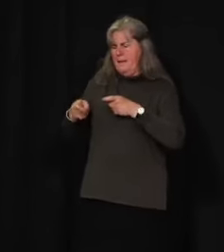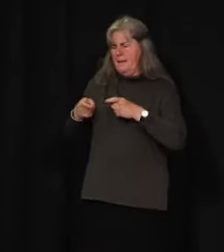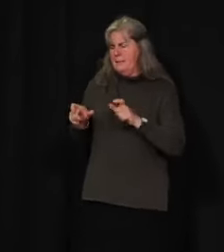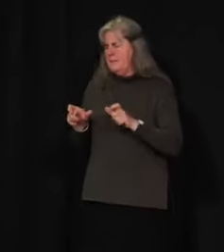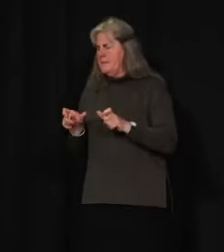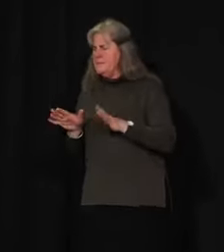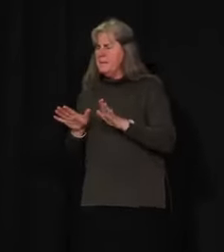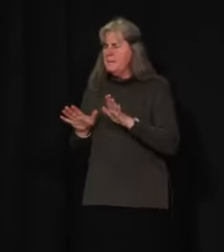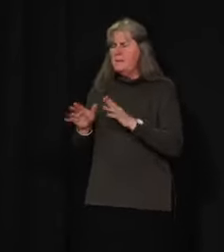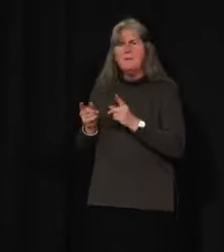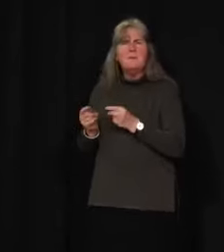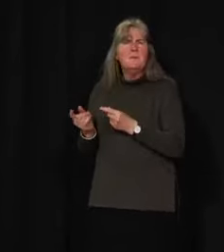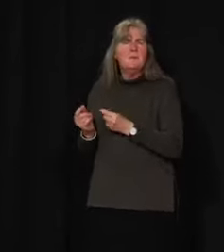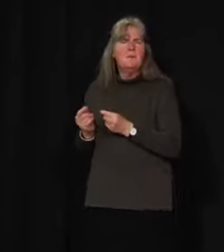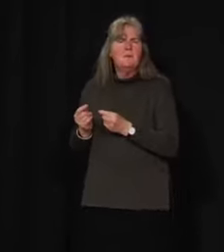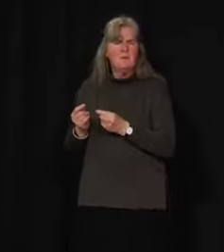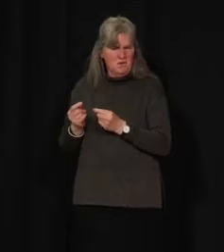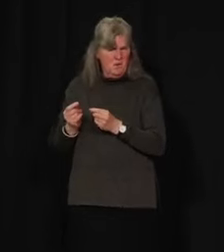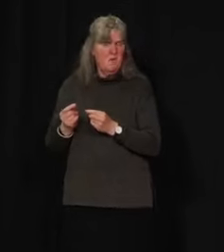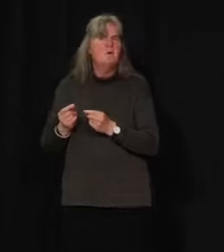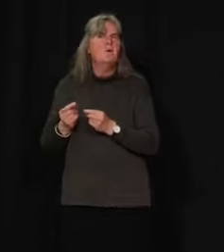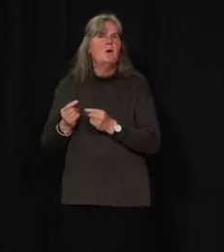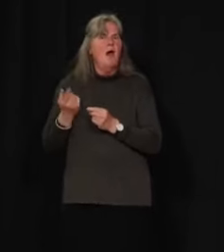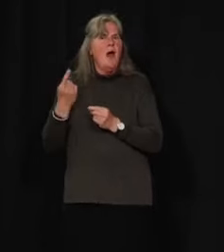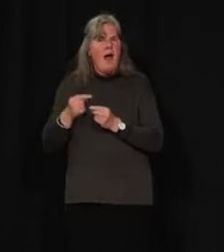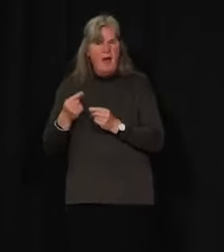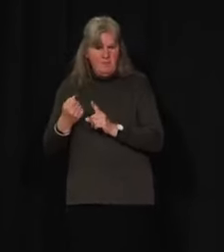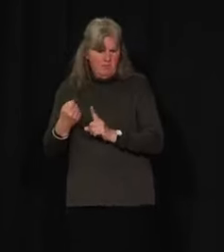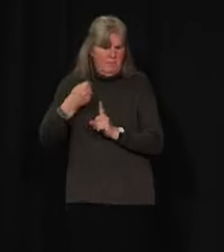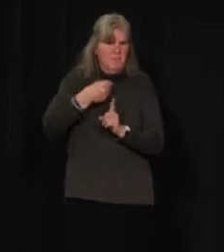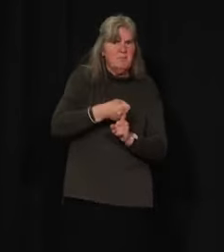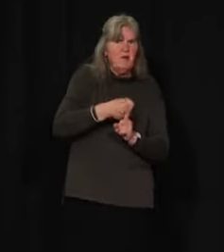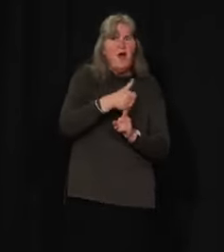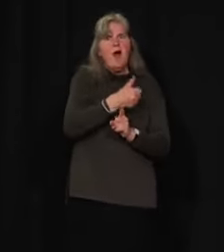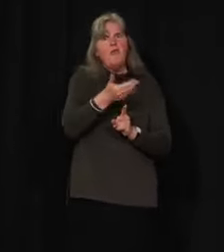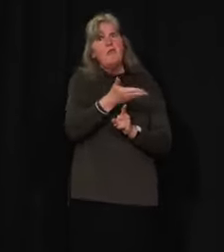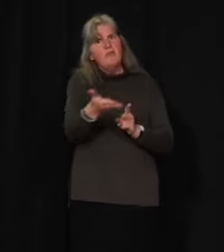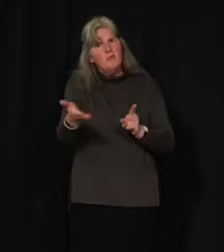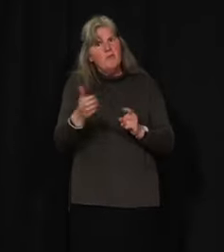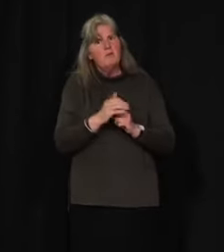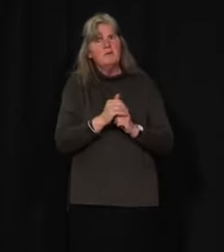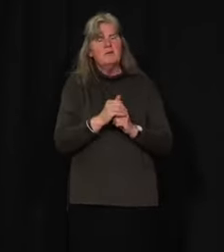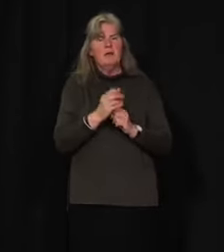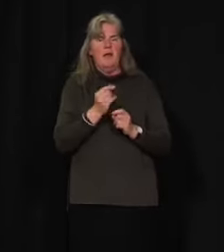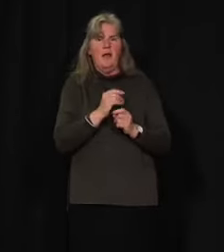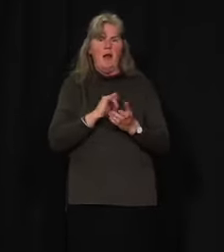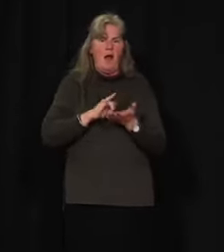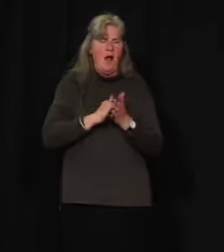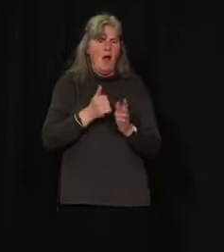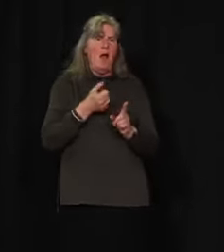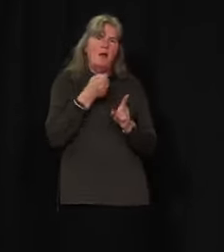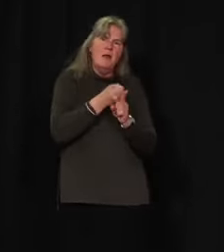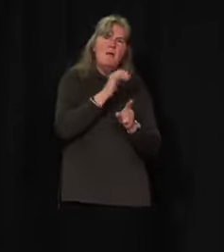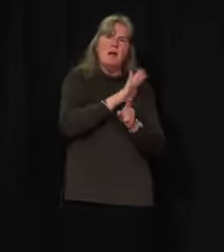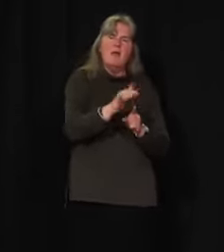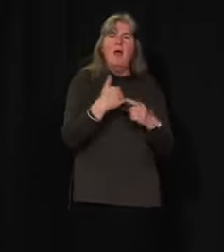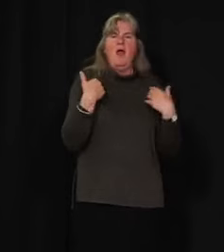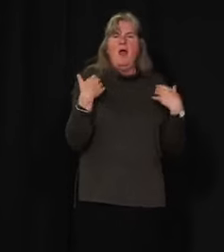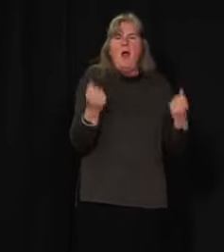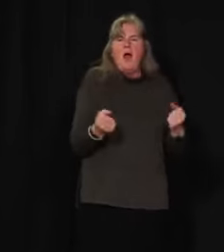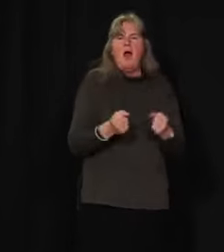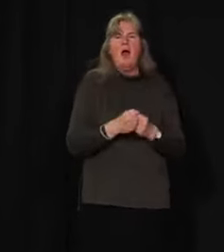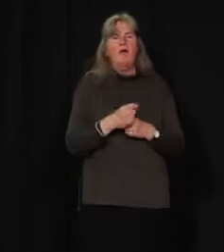about the unintended and additional effects that this disease and our response has had on people's health and well-being